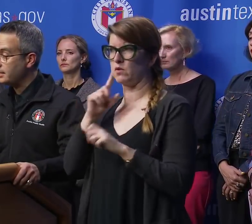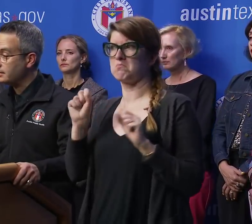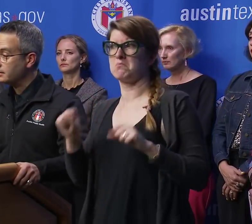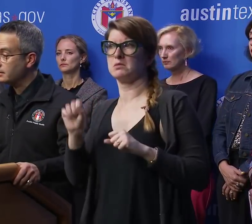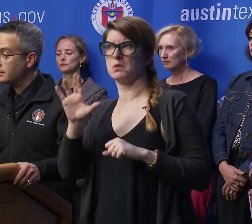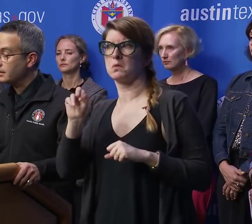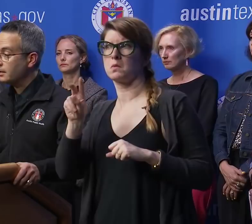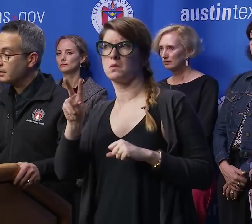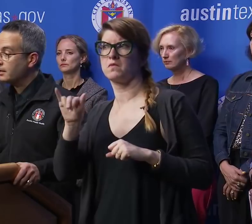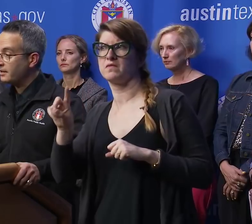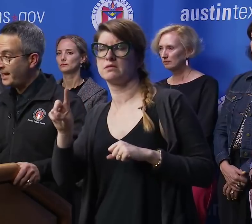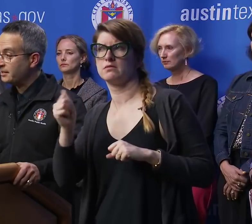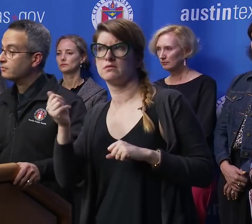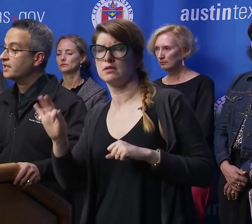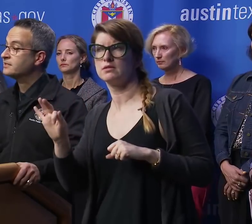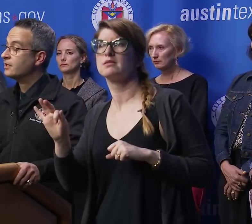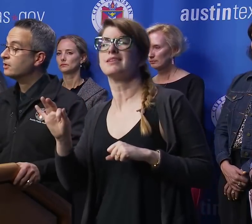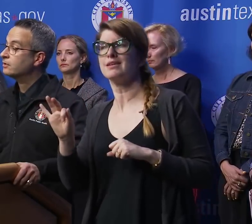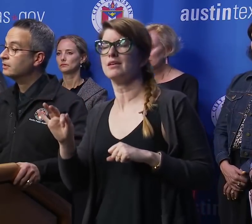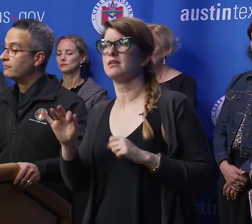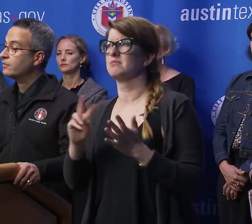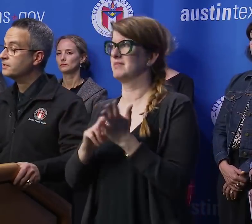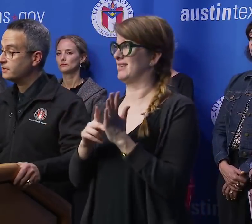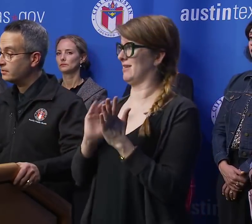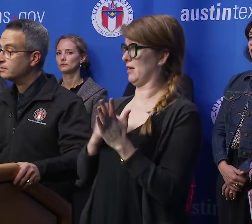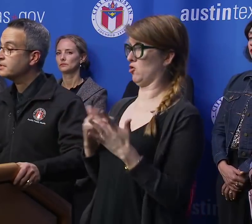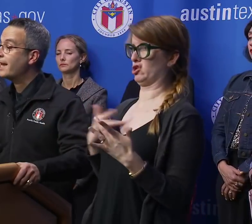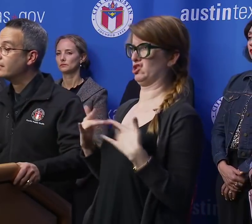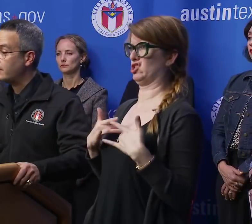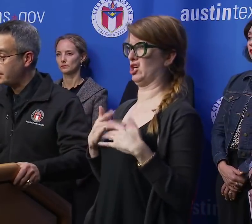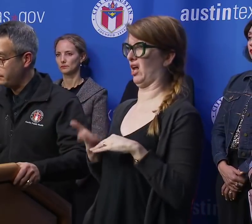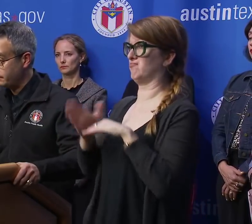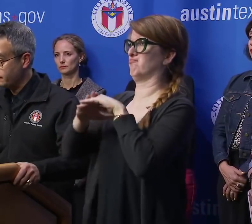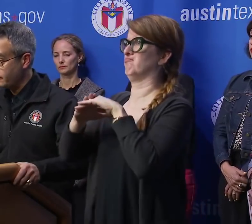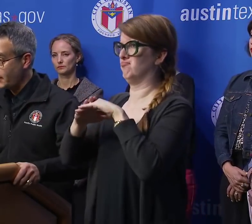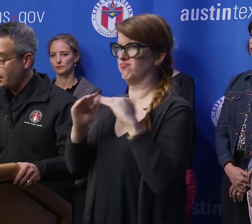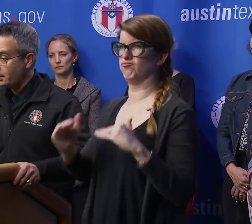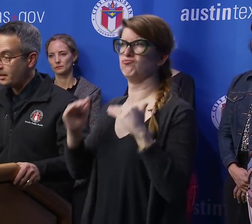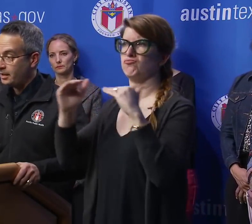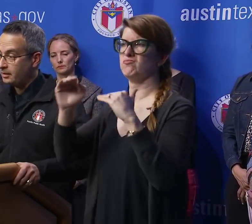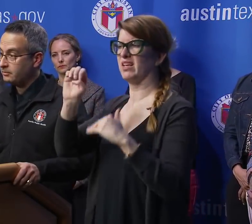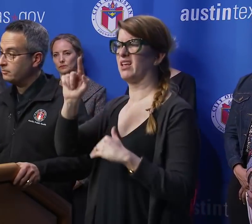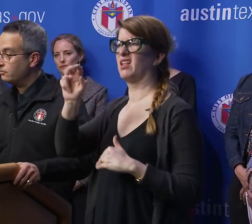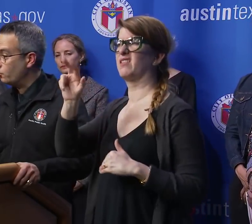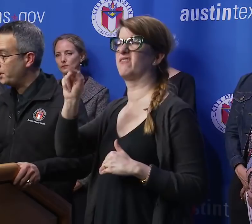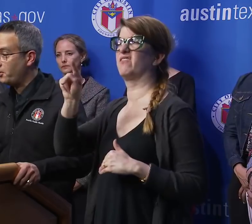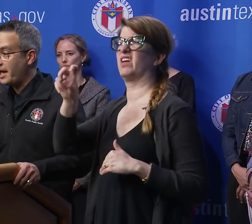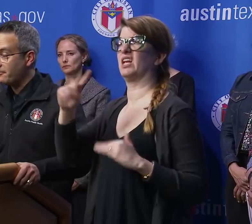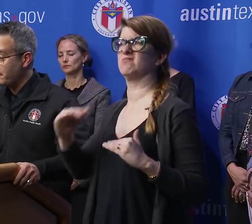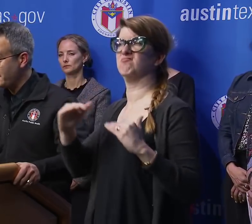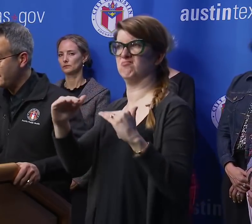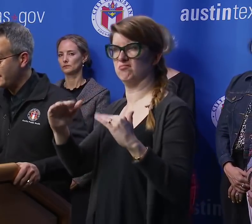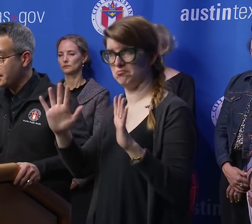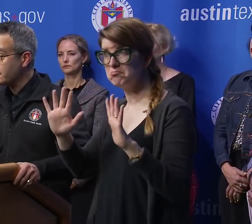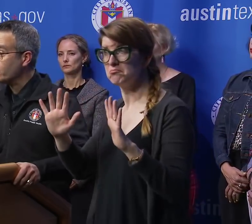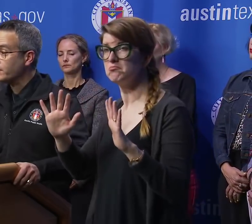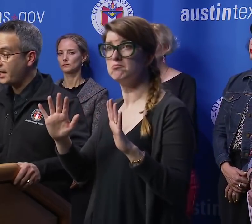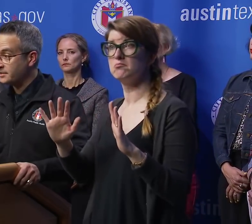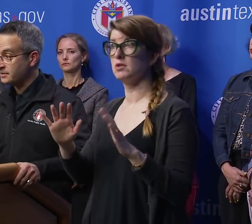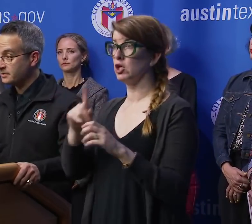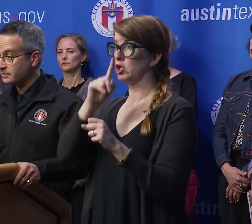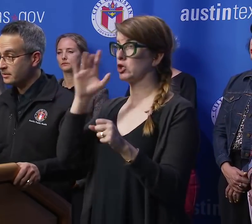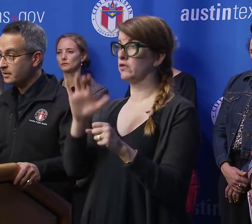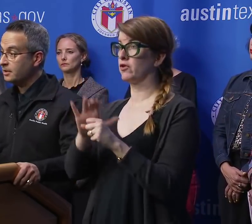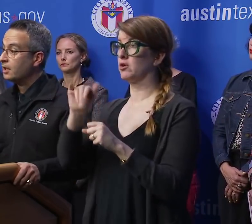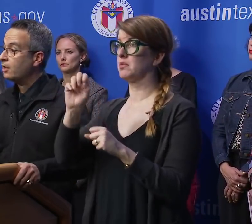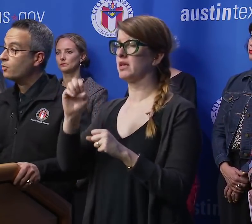COVID-19, that that raises our level of concern to elevated. We don't have any confirmed